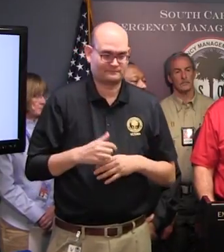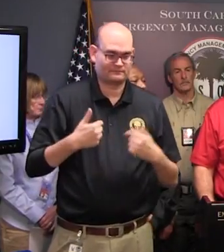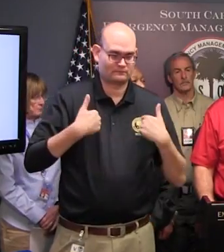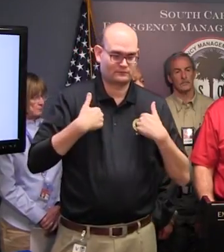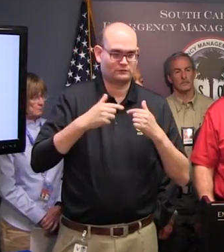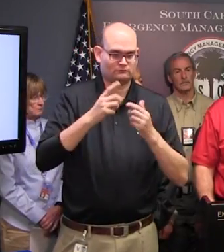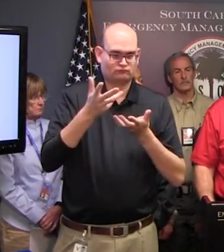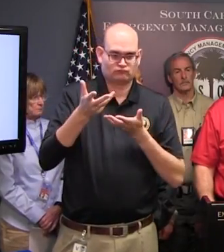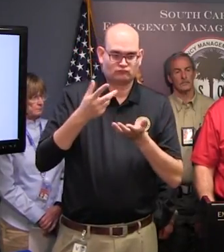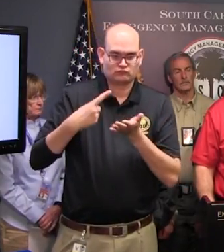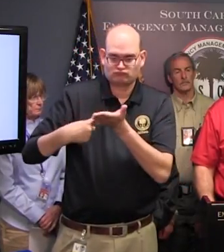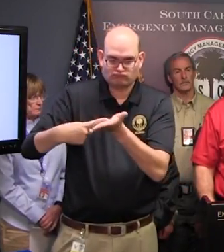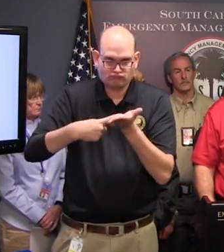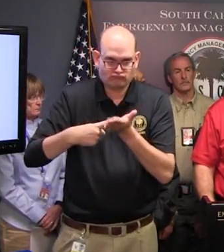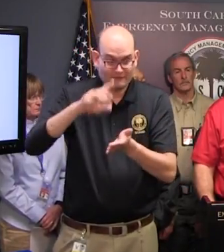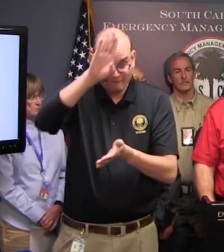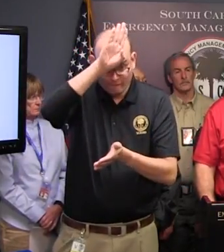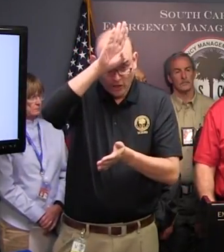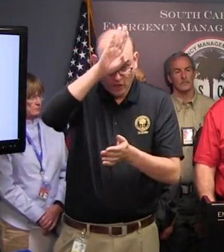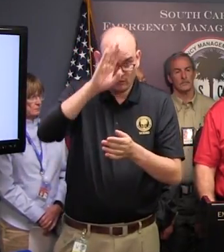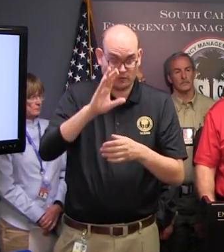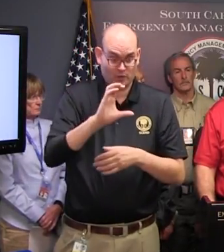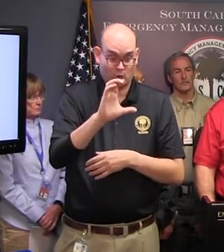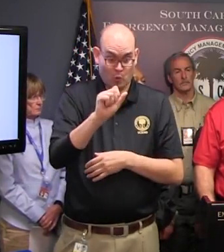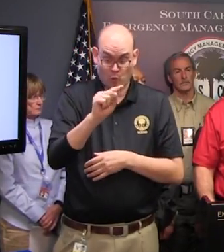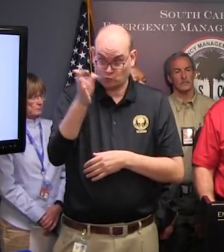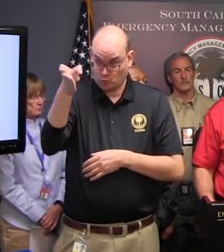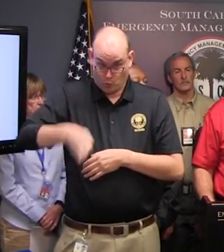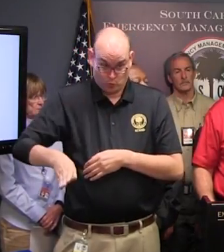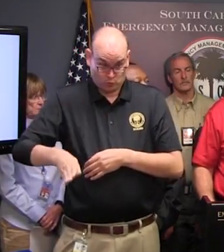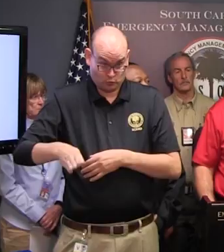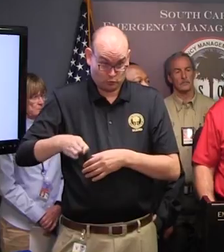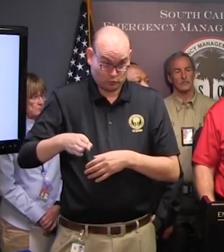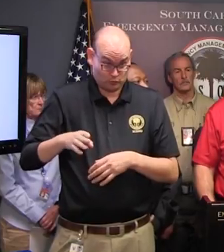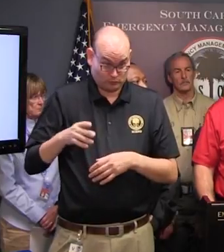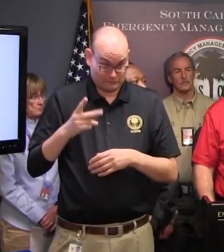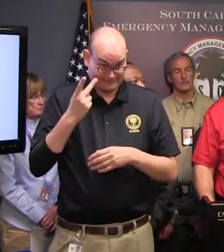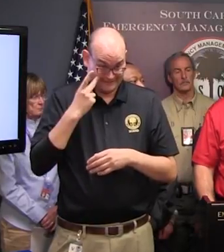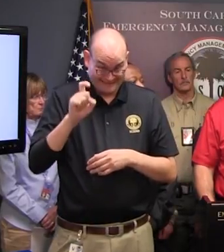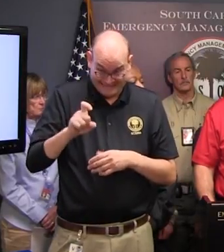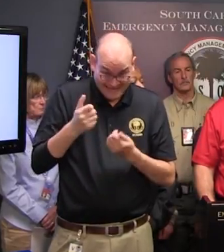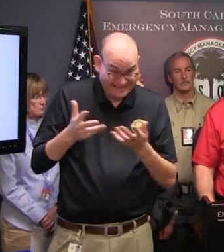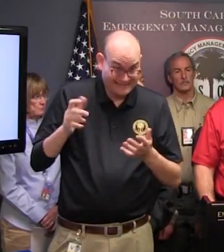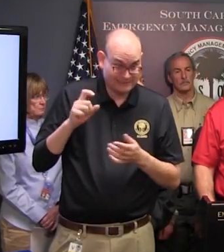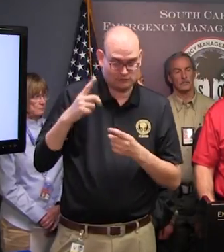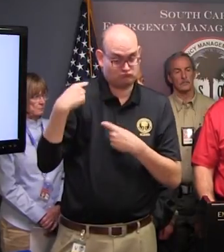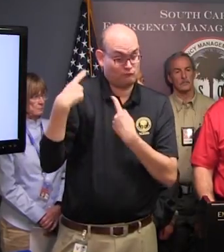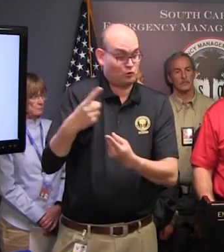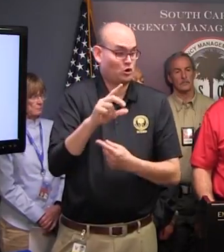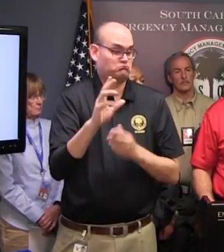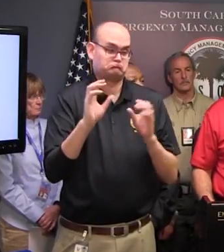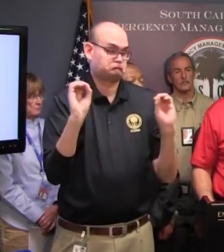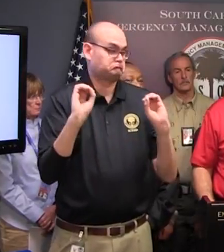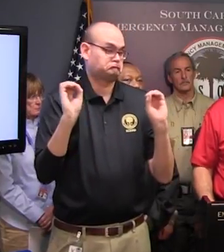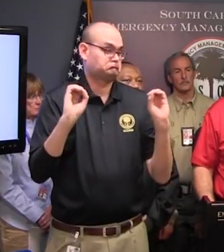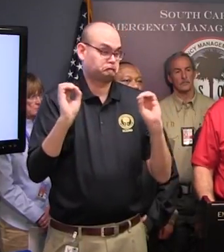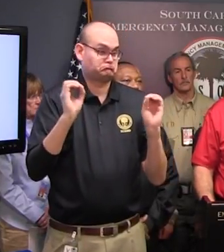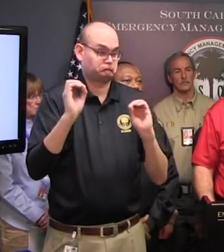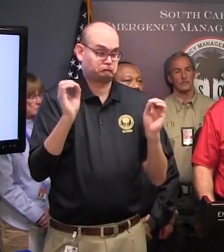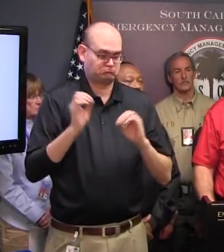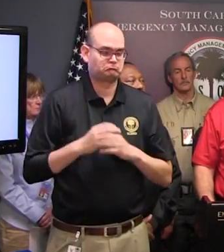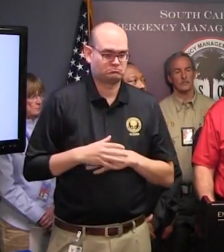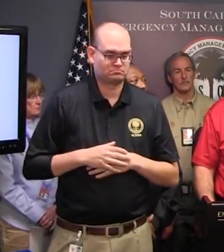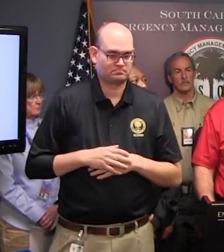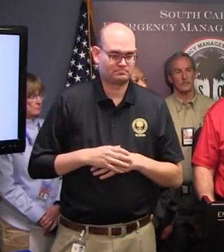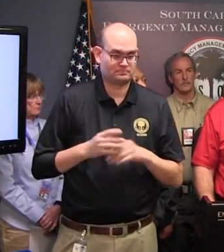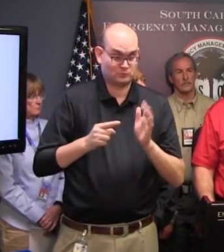fire chiefs from coastal and low-lying areas to ensure that they have no unmet needs. Our community, once our communities are in the clear, we